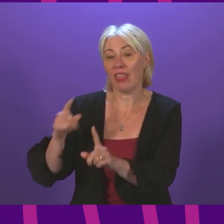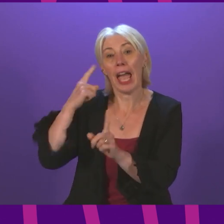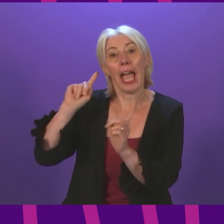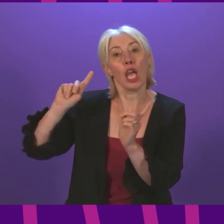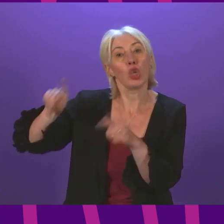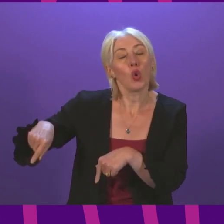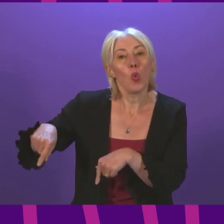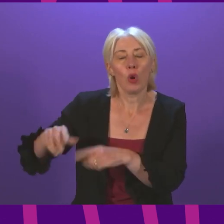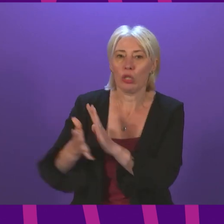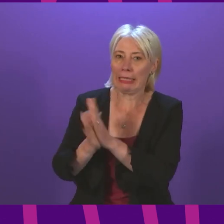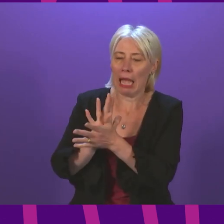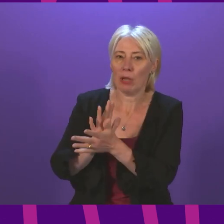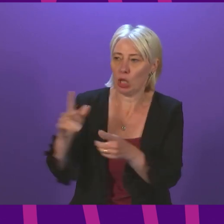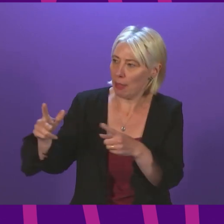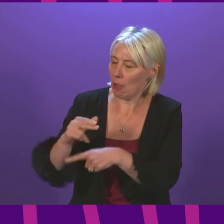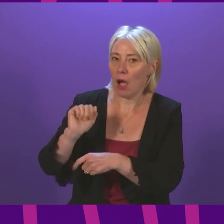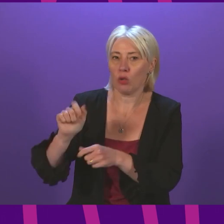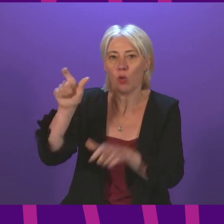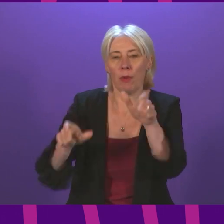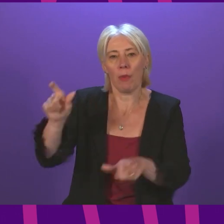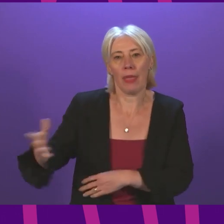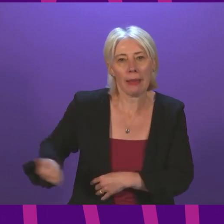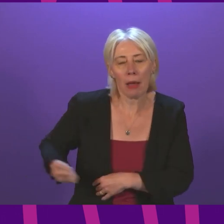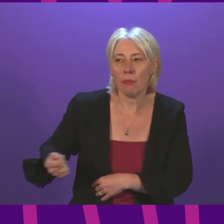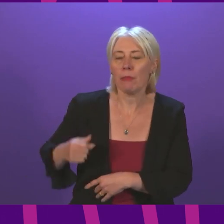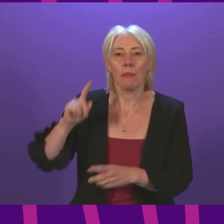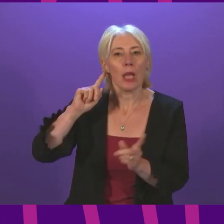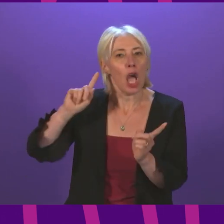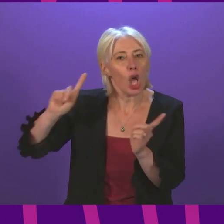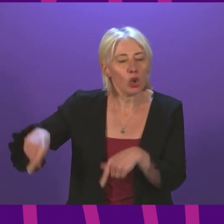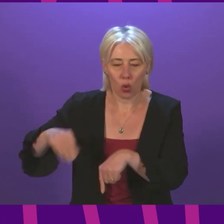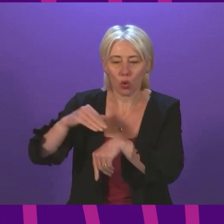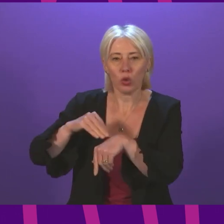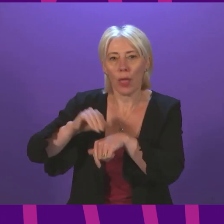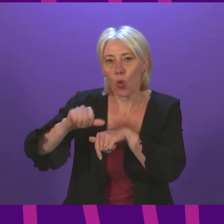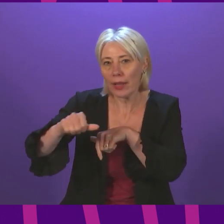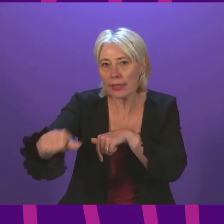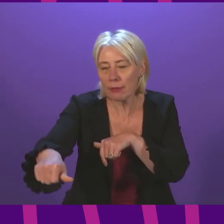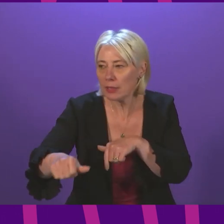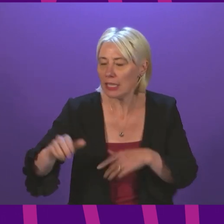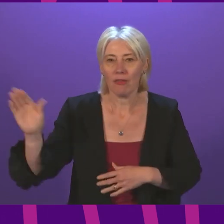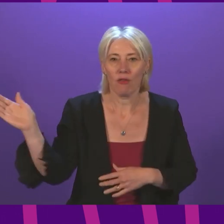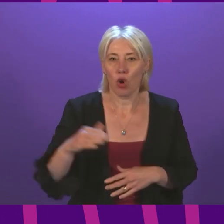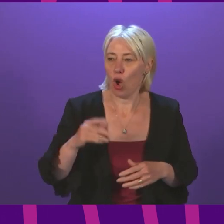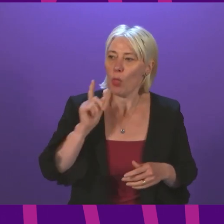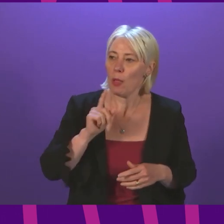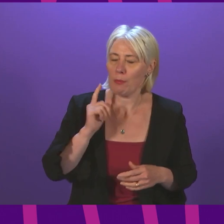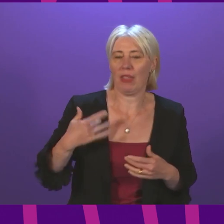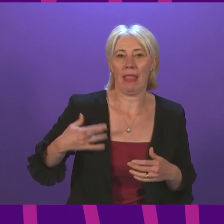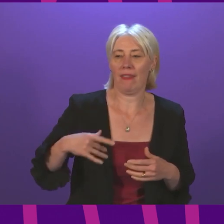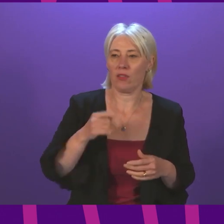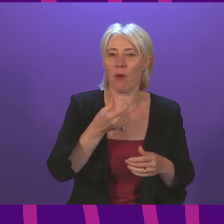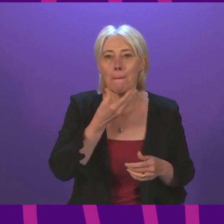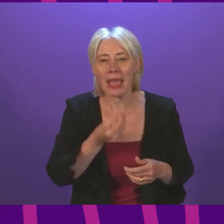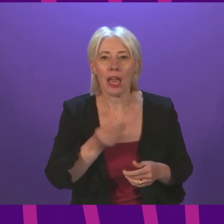damage and cut to people's income, ignores the consequences on the lives of men, women and children